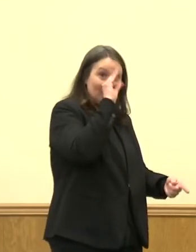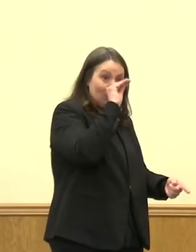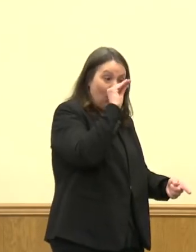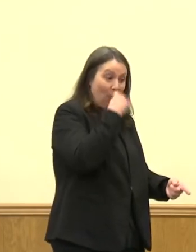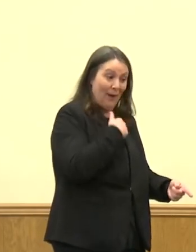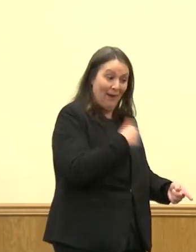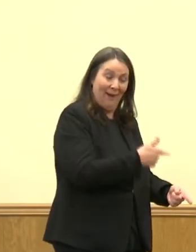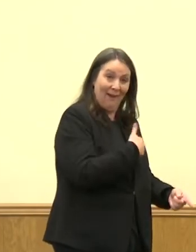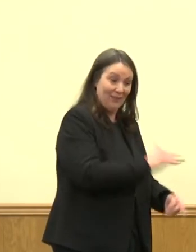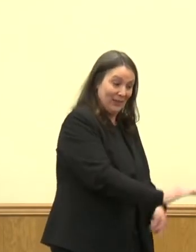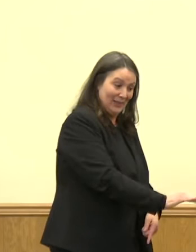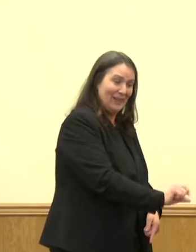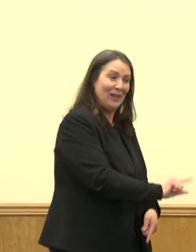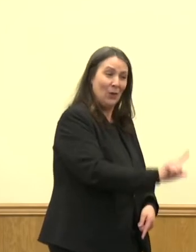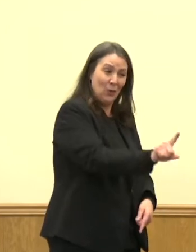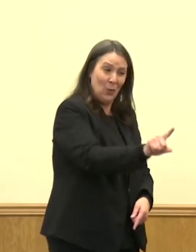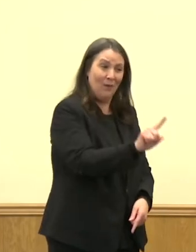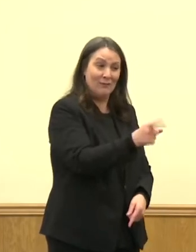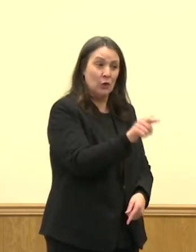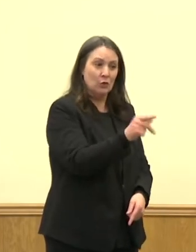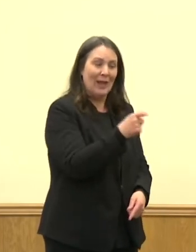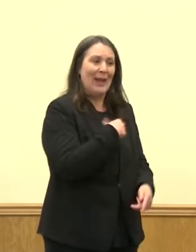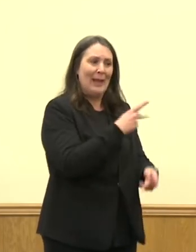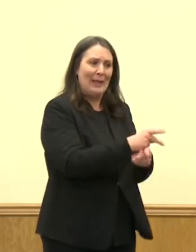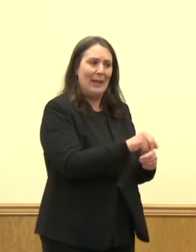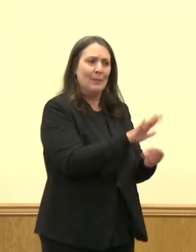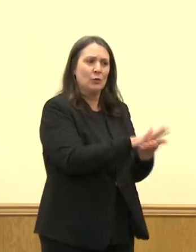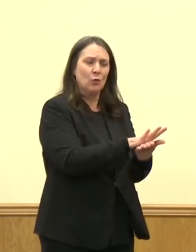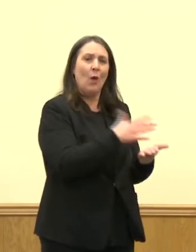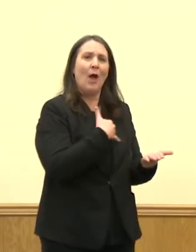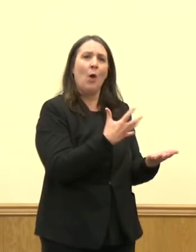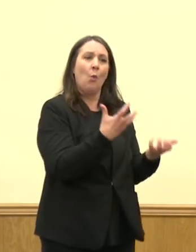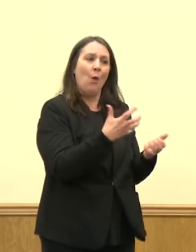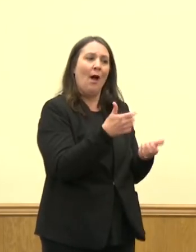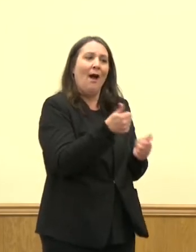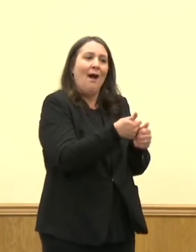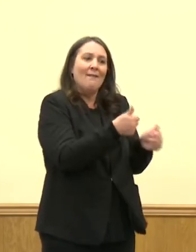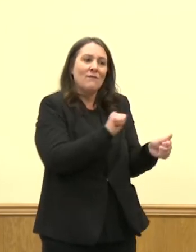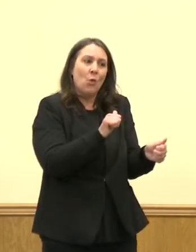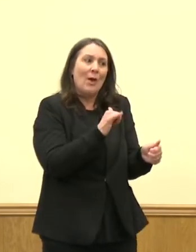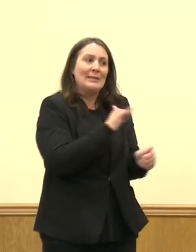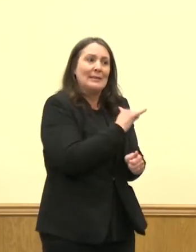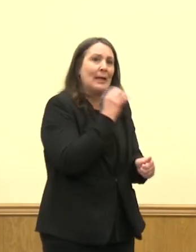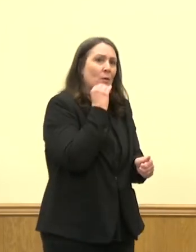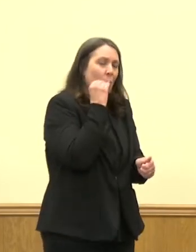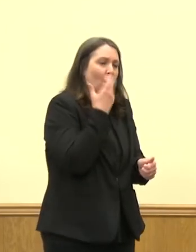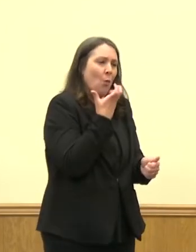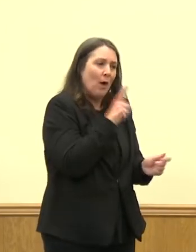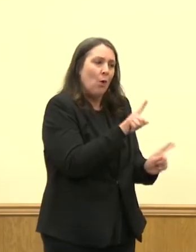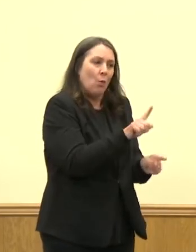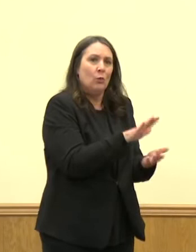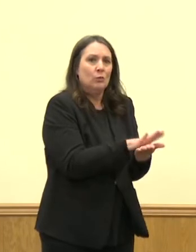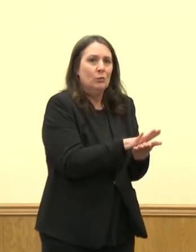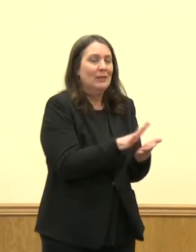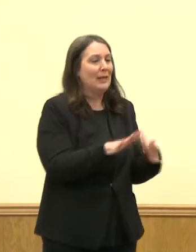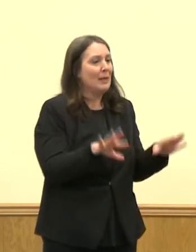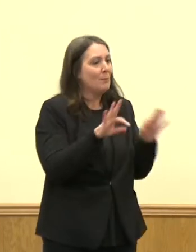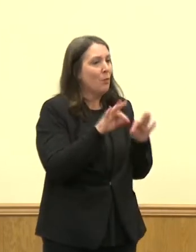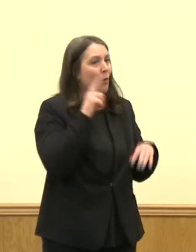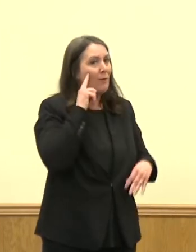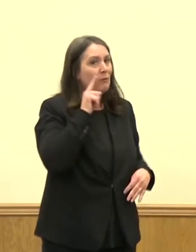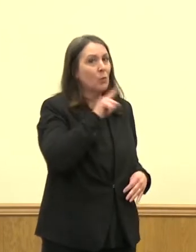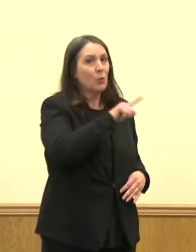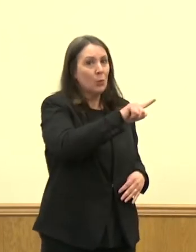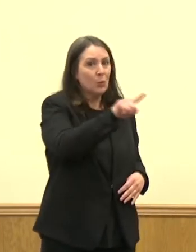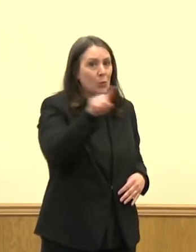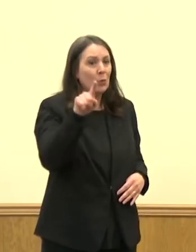make sure that we can keep as many kids in play as possible. So, again, I think it is imperative to keep on masking. The other,